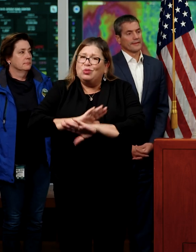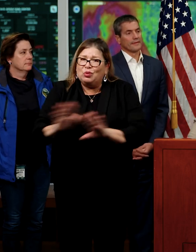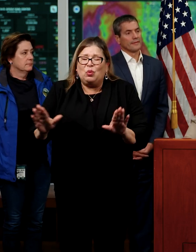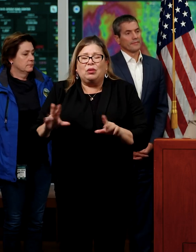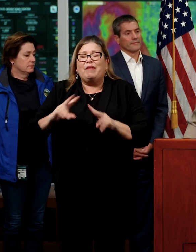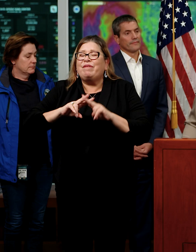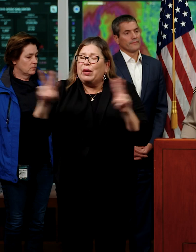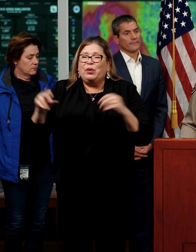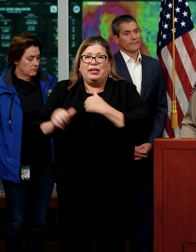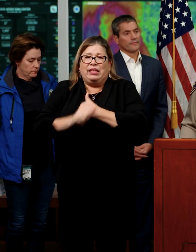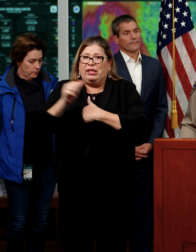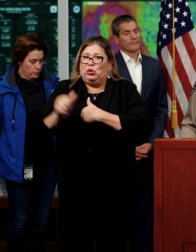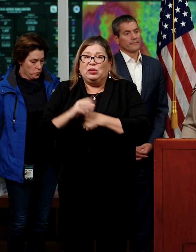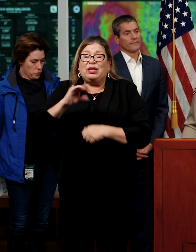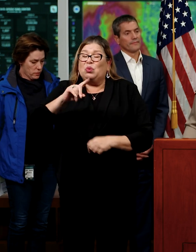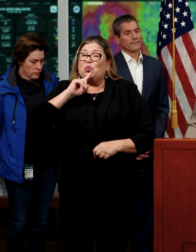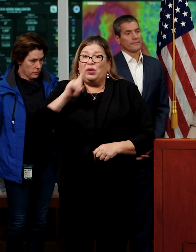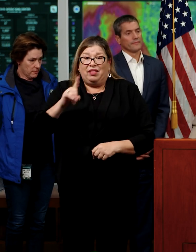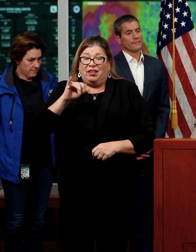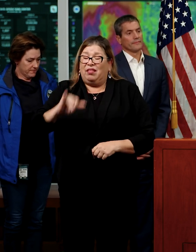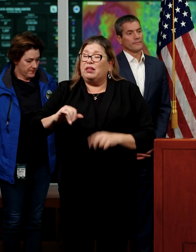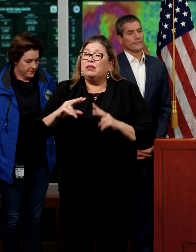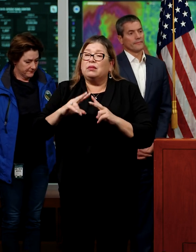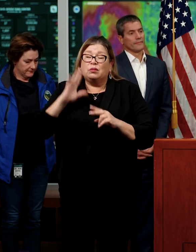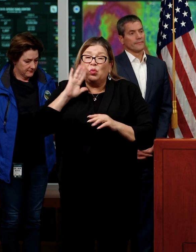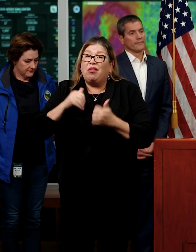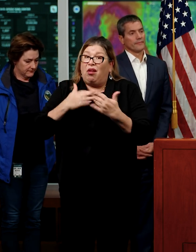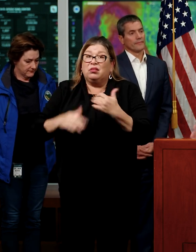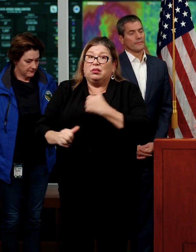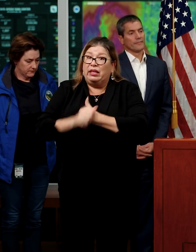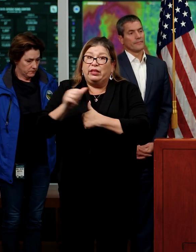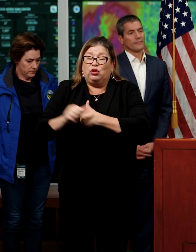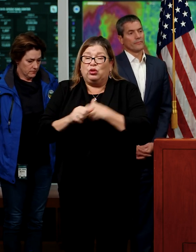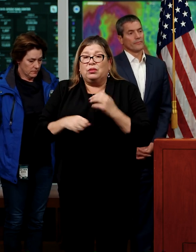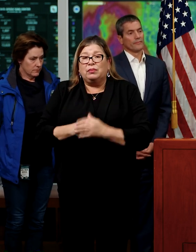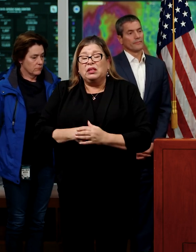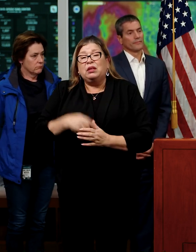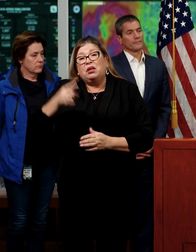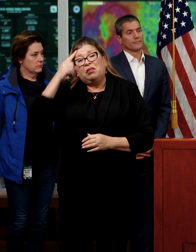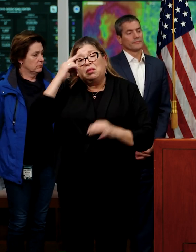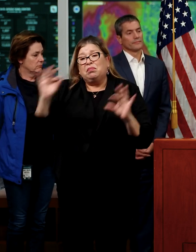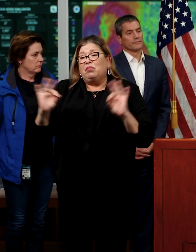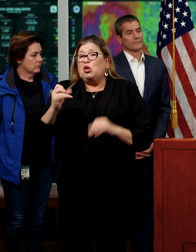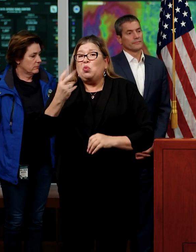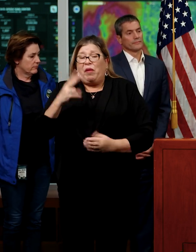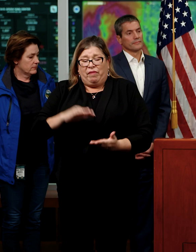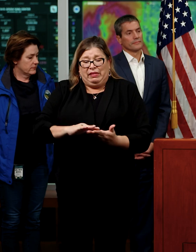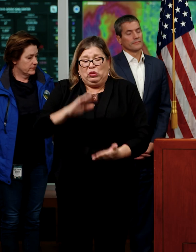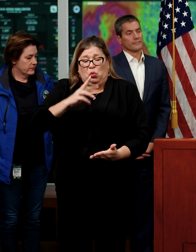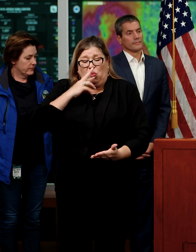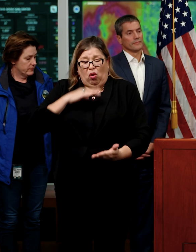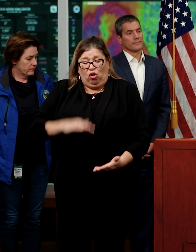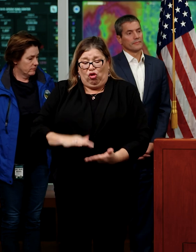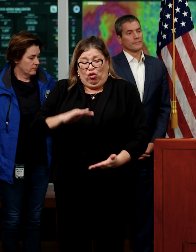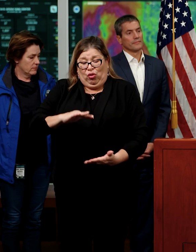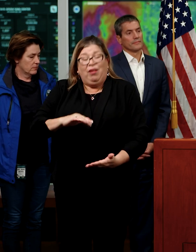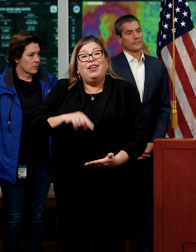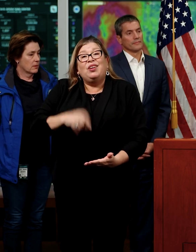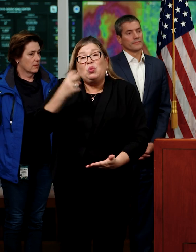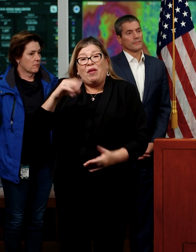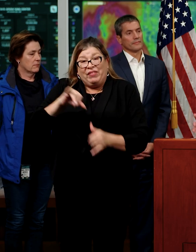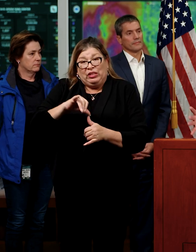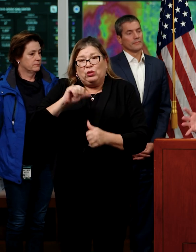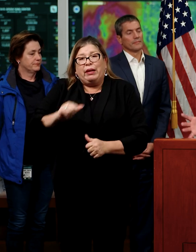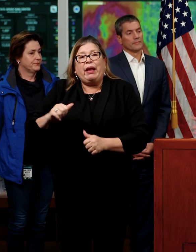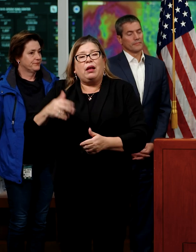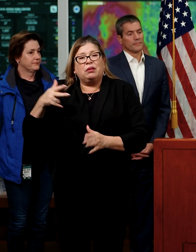dangerous and an unnecessary risk. As little as 12 inches of water can cause a vehicle to start to float, add